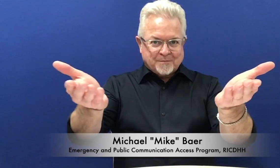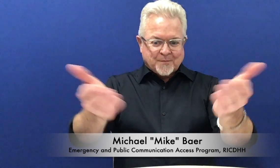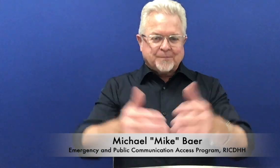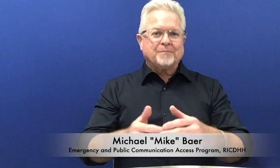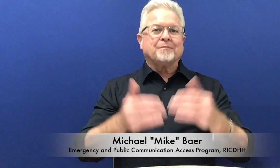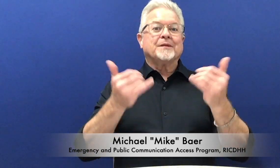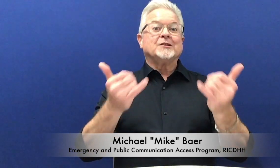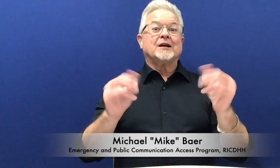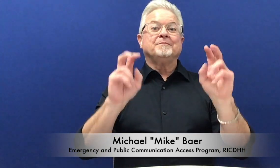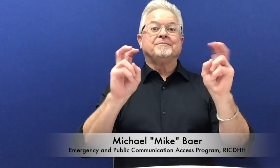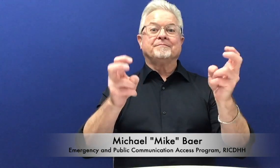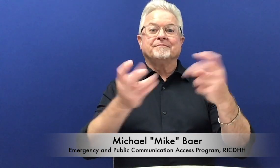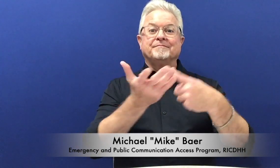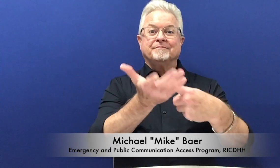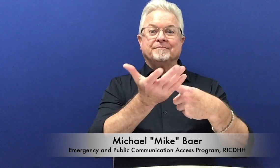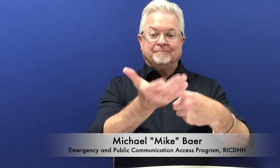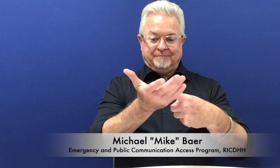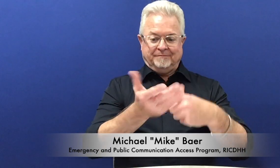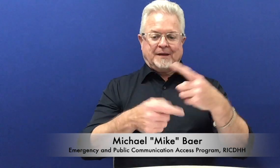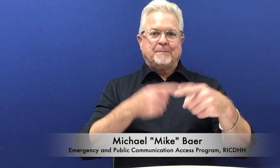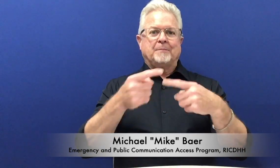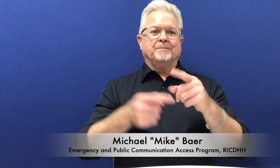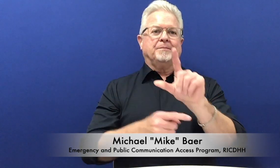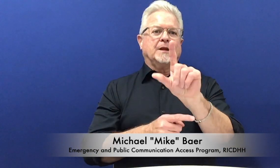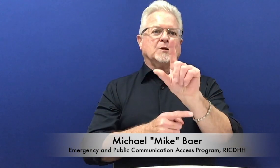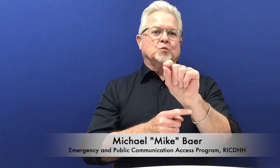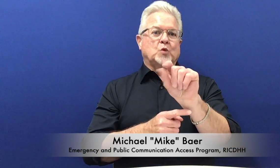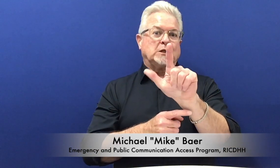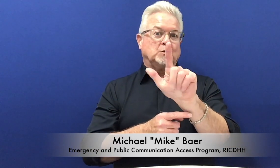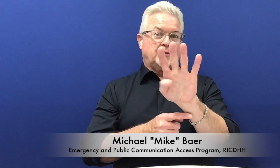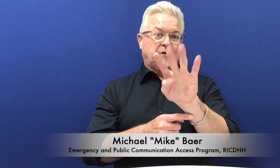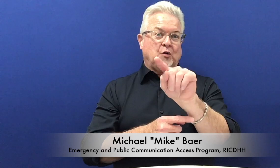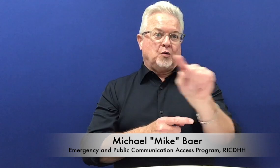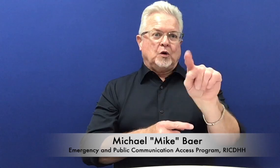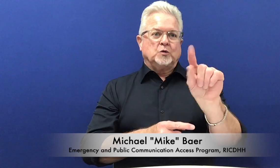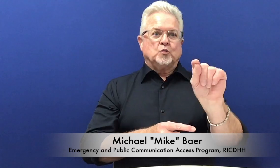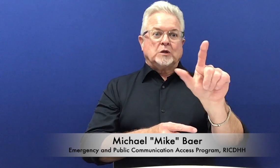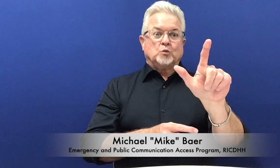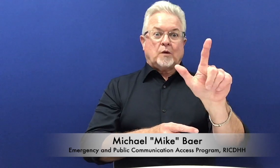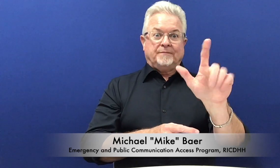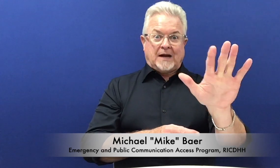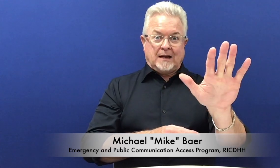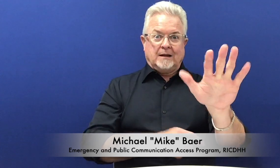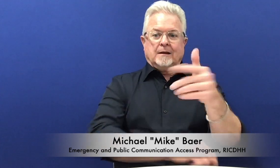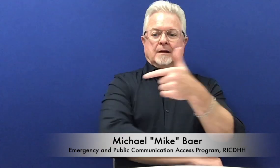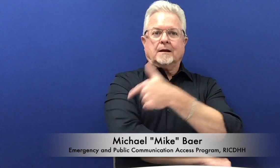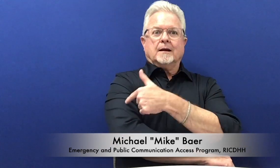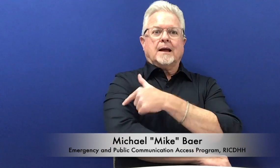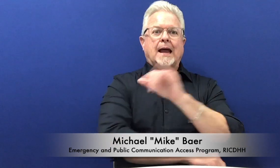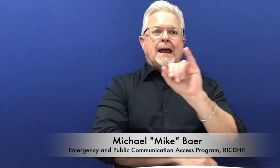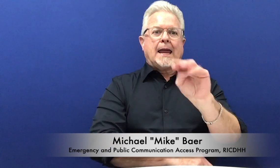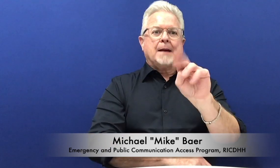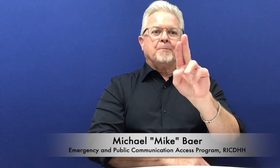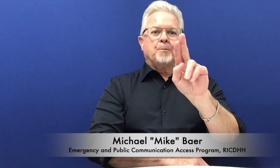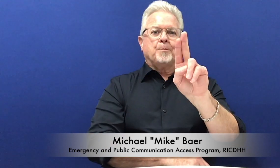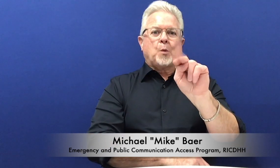Welcome, Rhode Island Deaf and Hard of Hearing community. Today I'm going to talk about the 2024 and